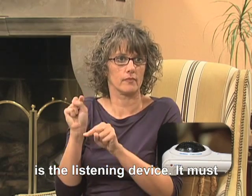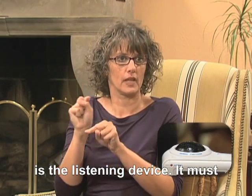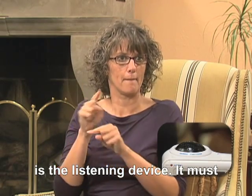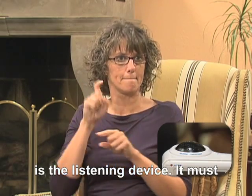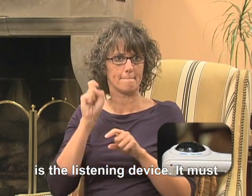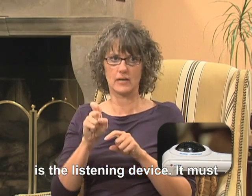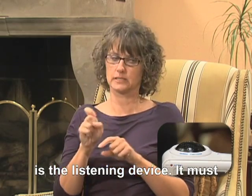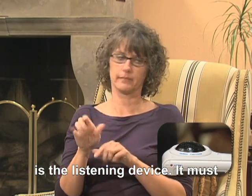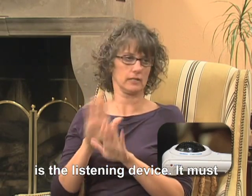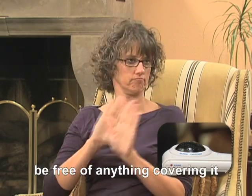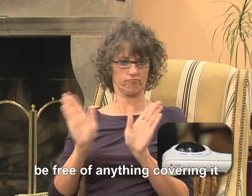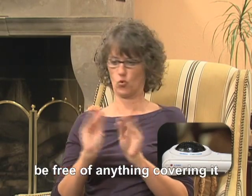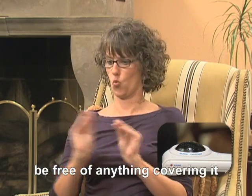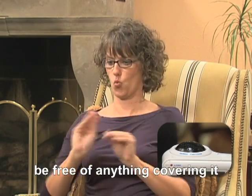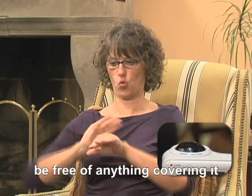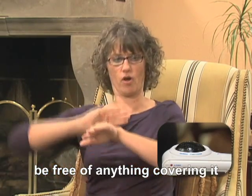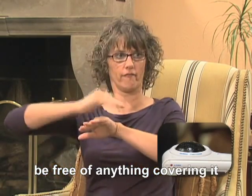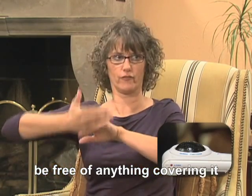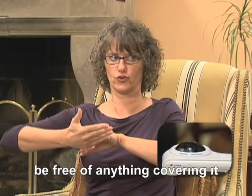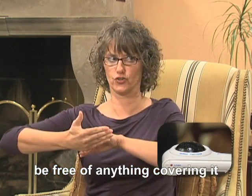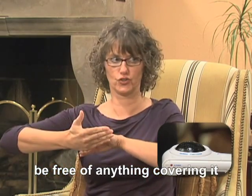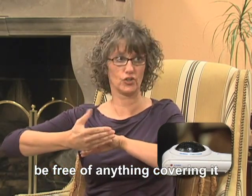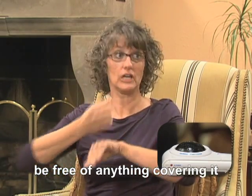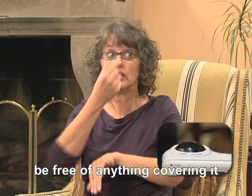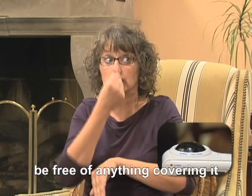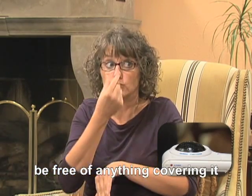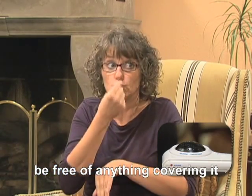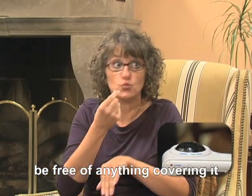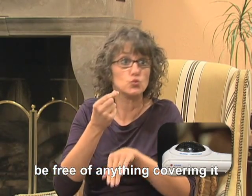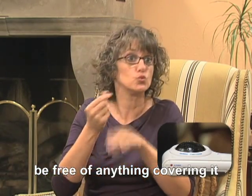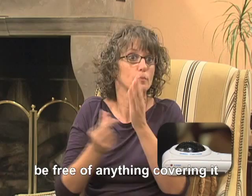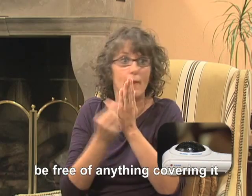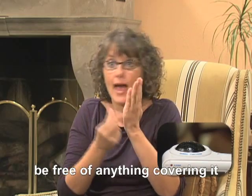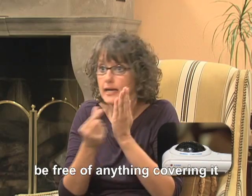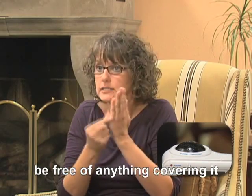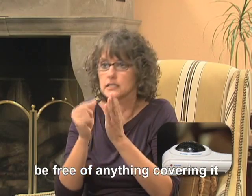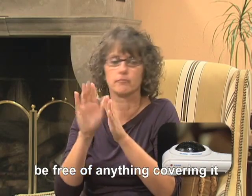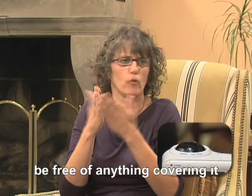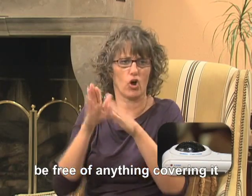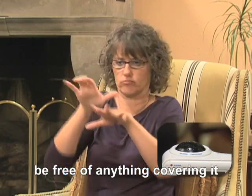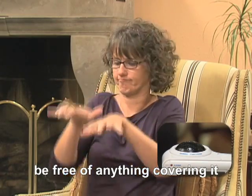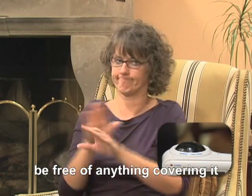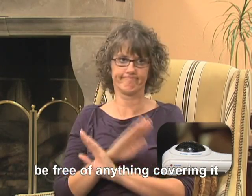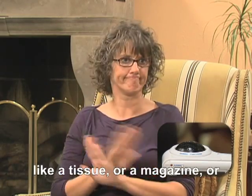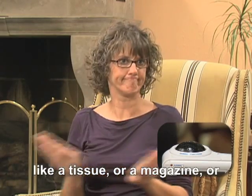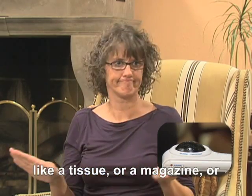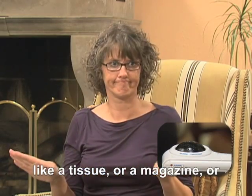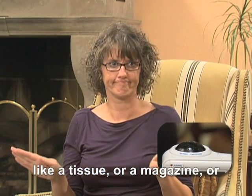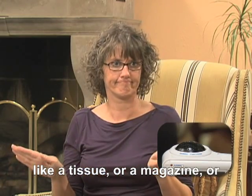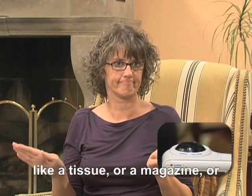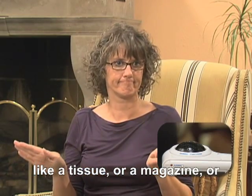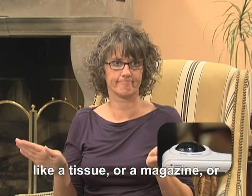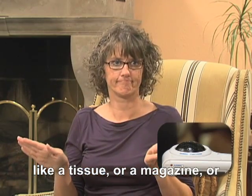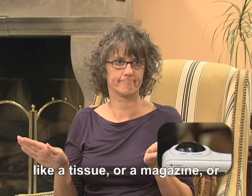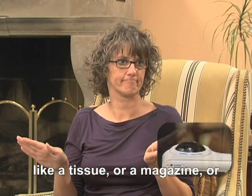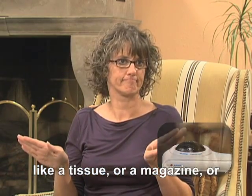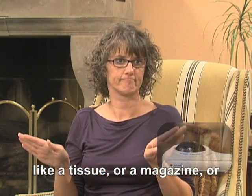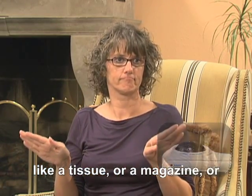It must be free from anything covering it, like a tissue or a magazine or other